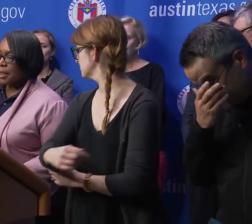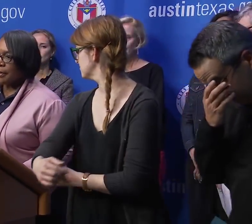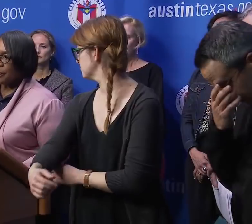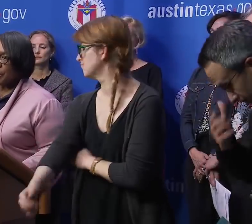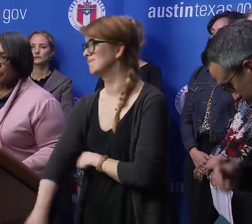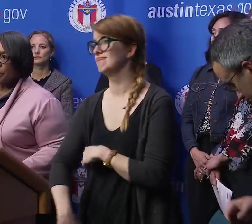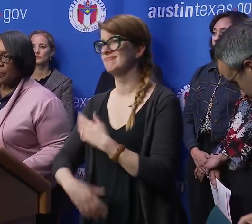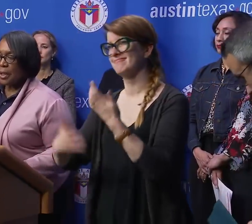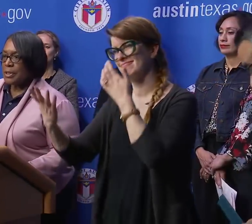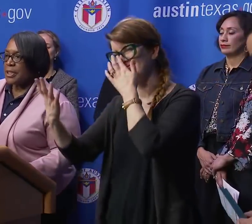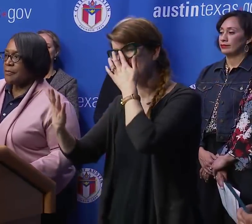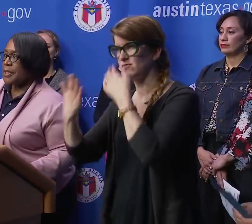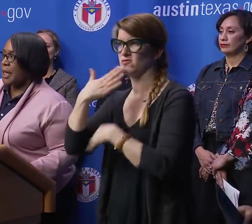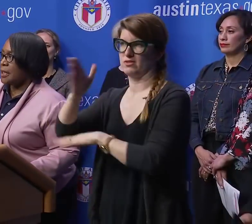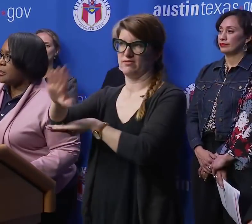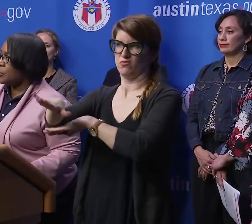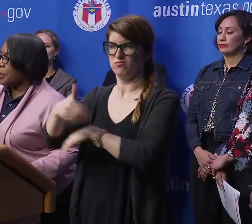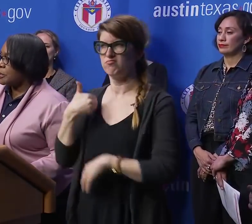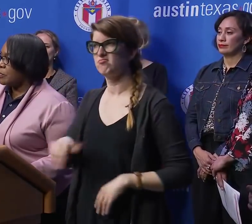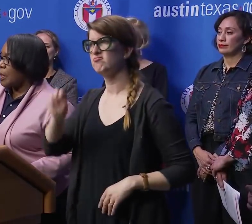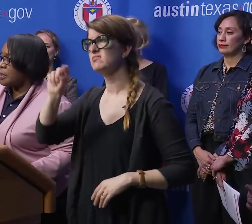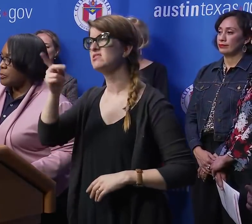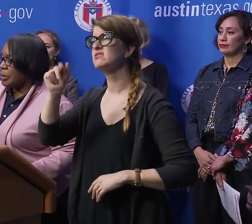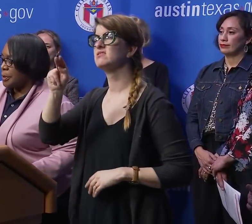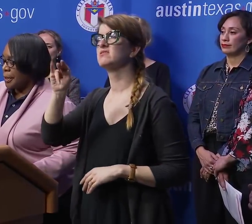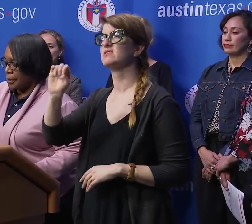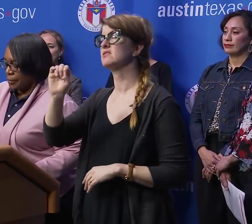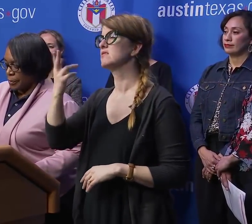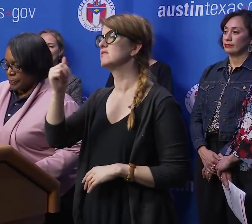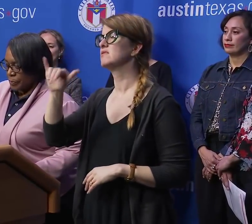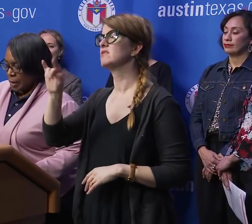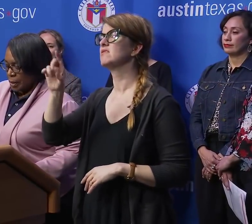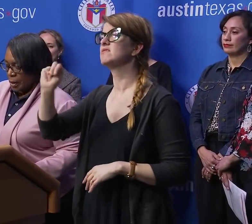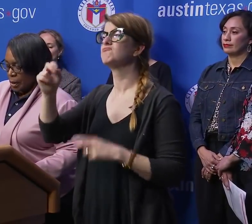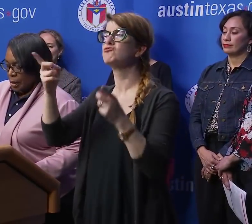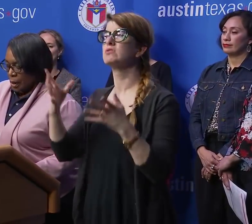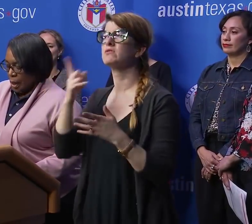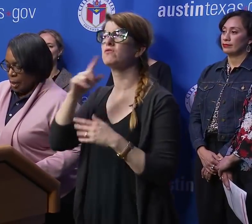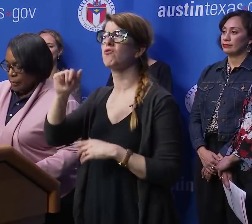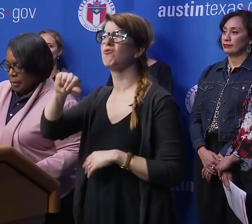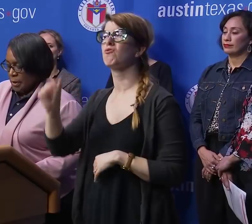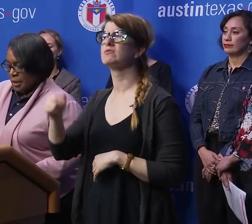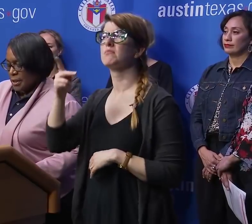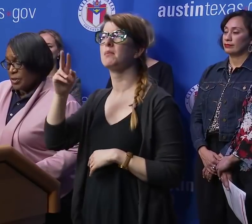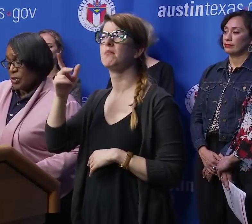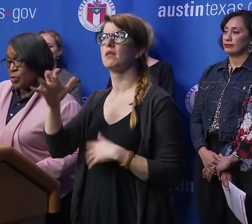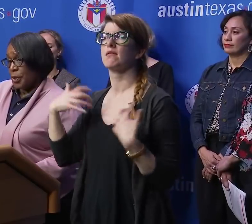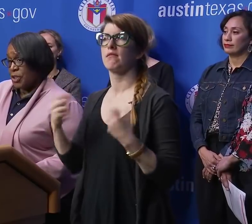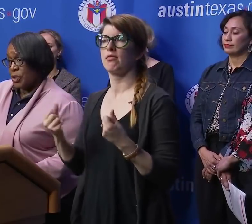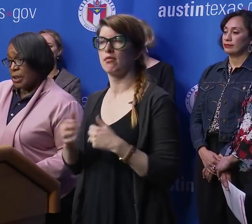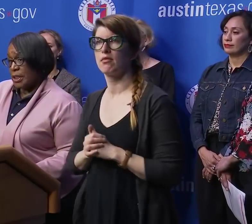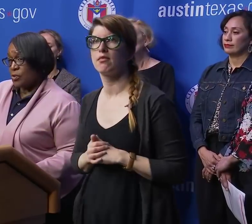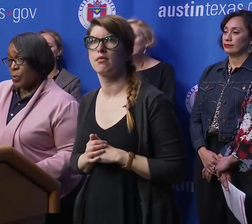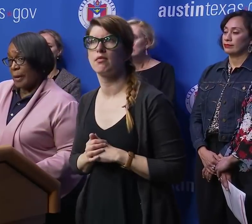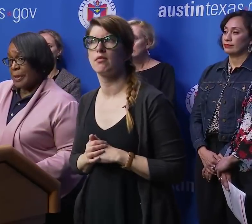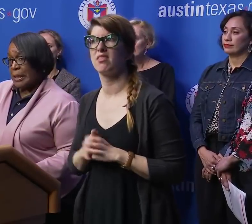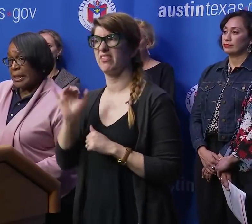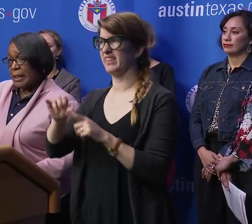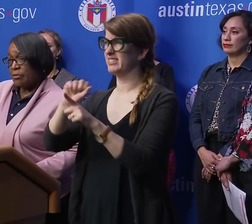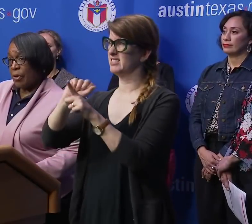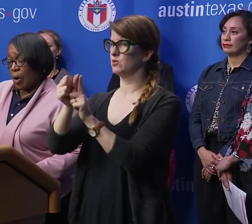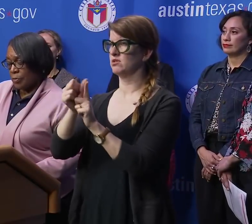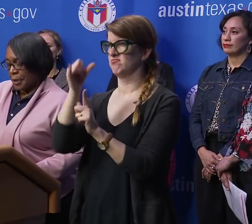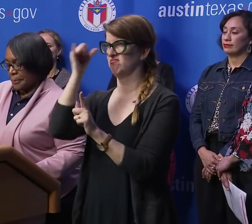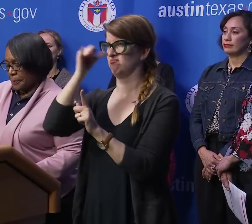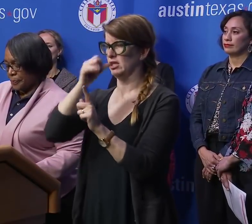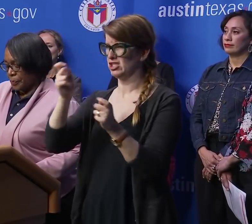Good afternoon. I'm Stephanie Hayden, Director of Austin Public Health. Since this situation is rapidly